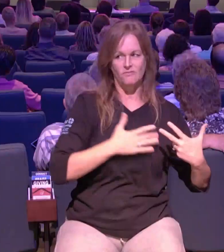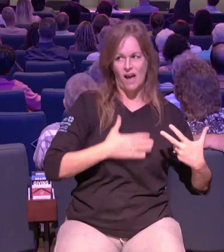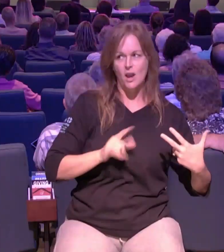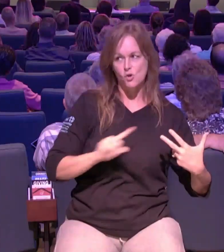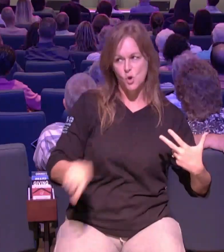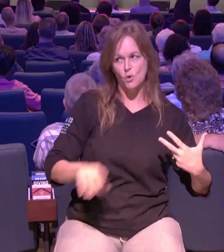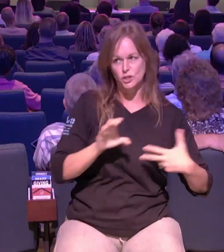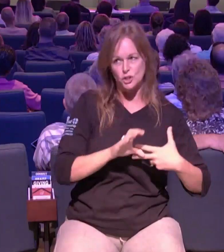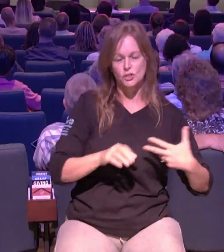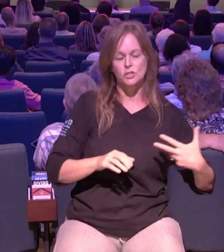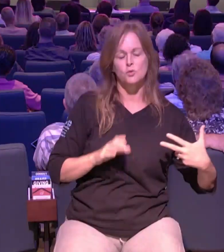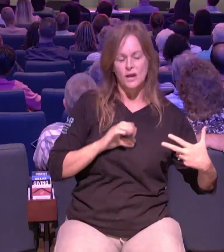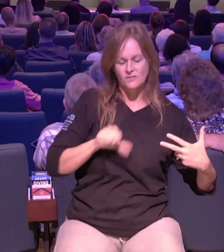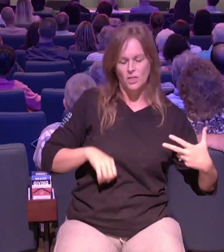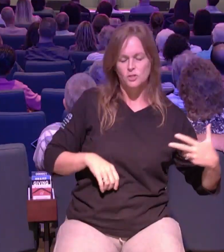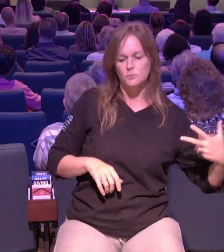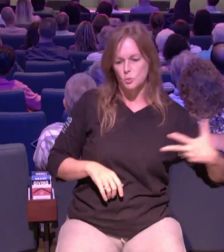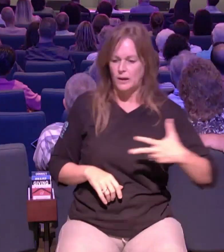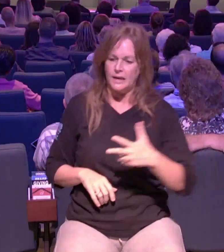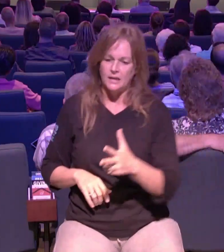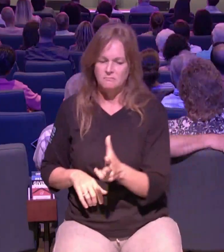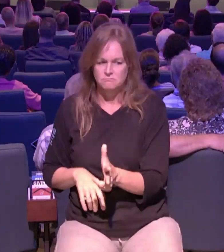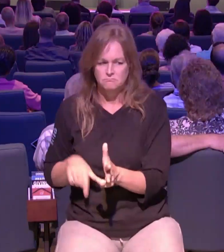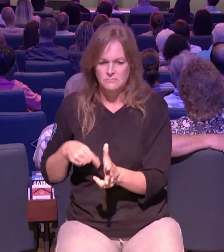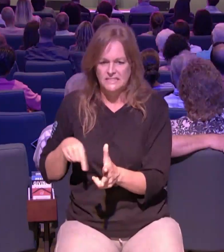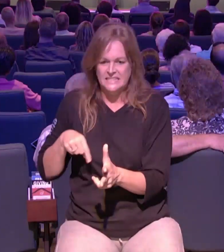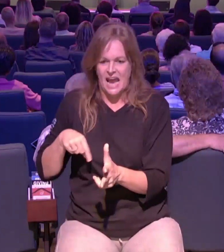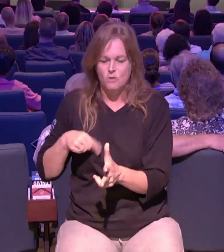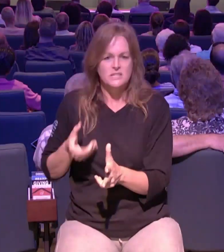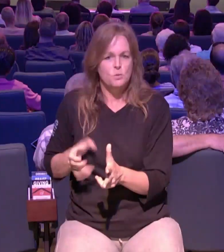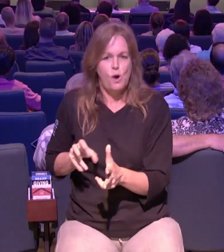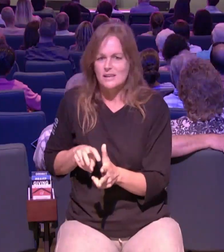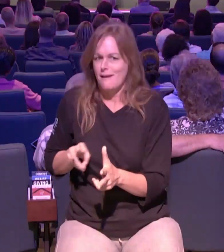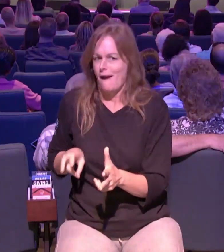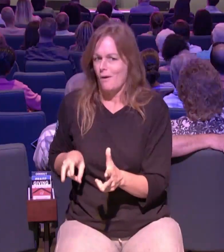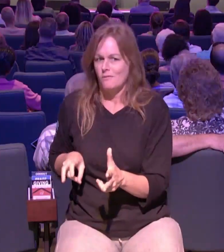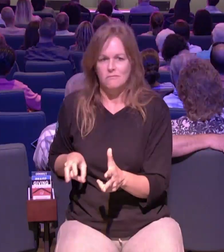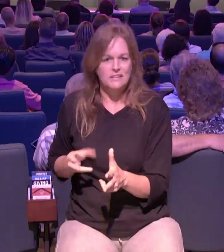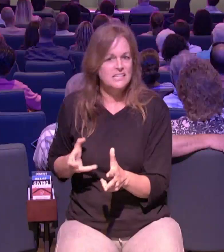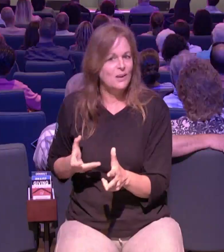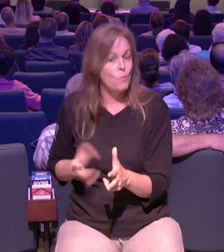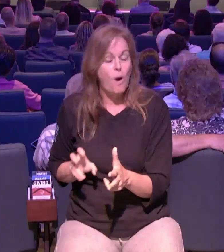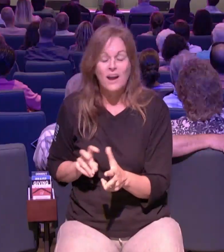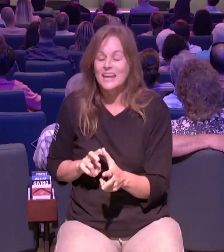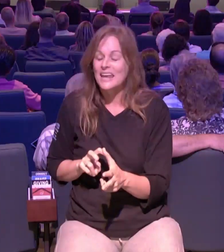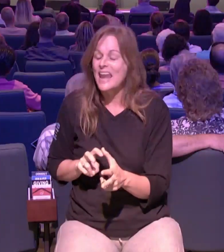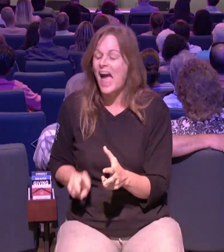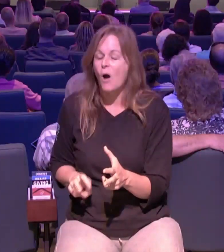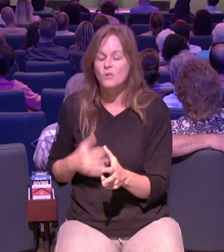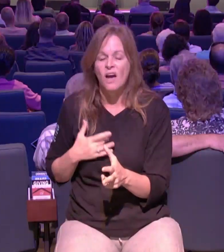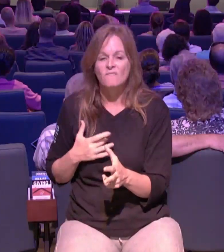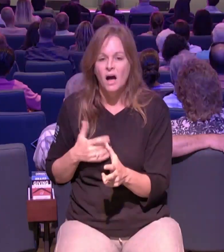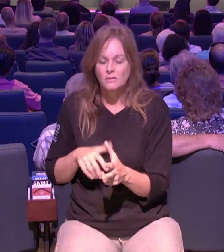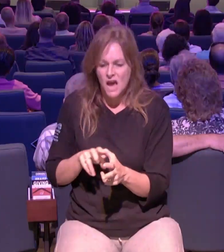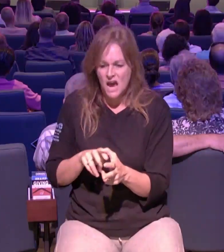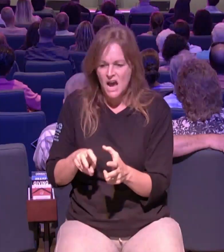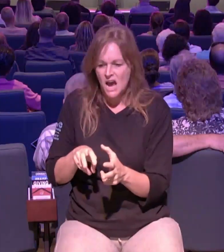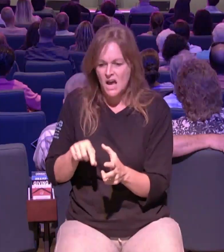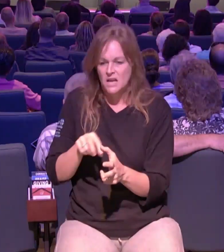welcome to her she's like i actually belong here wow these people actually they actually love me in i've had people tell me all week long that the only